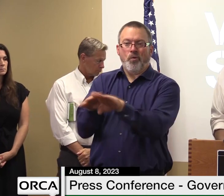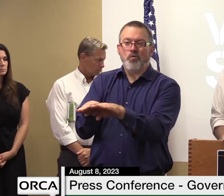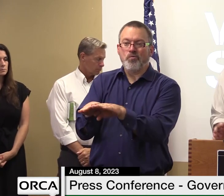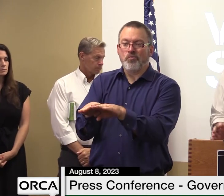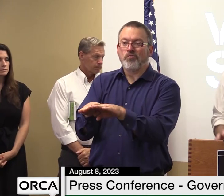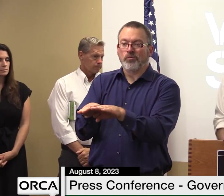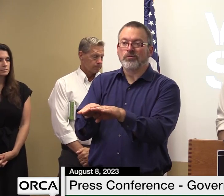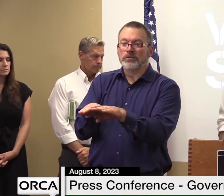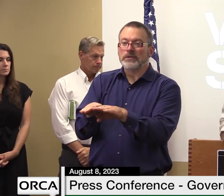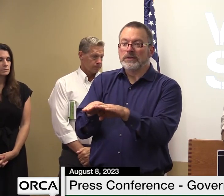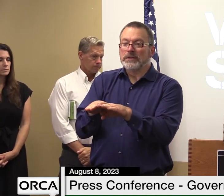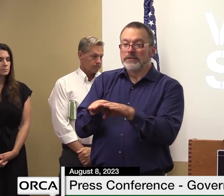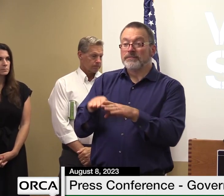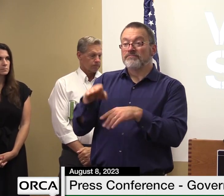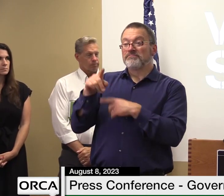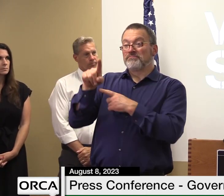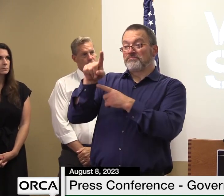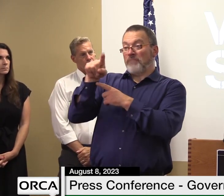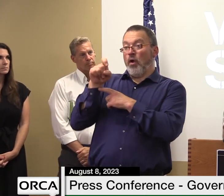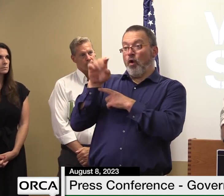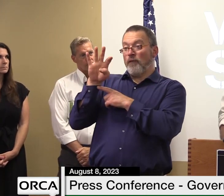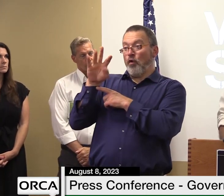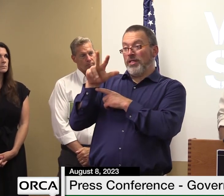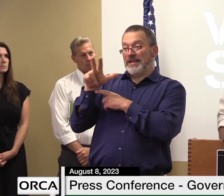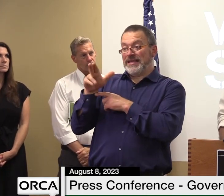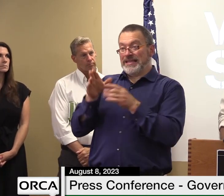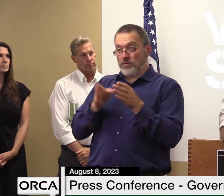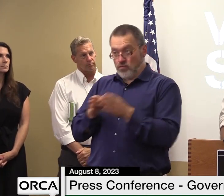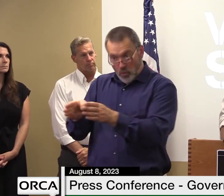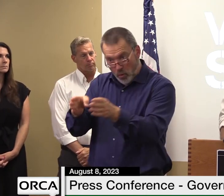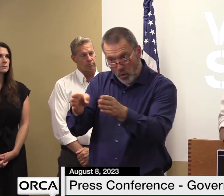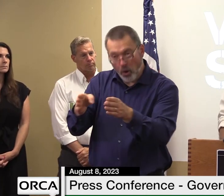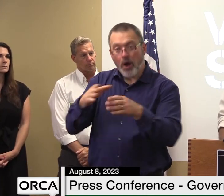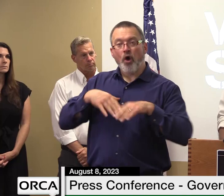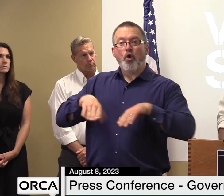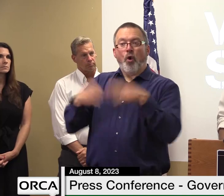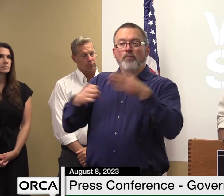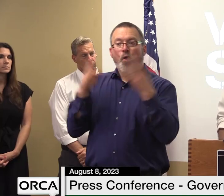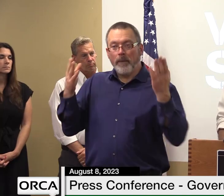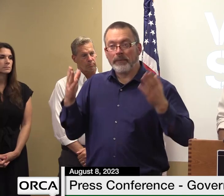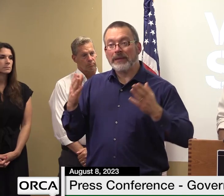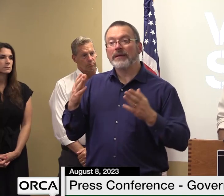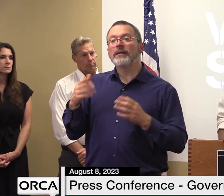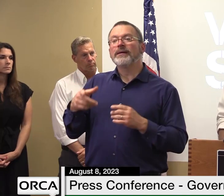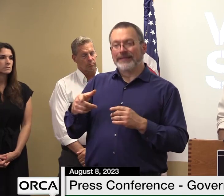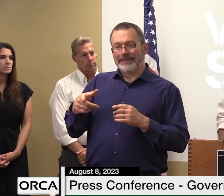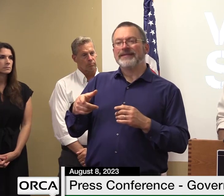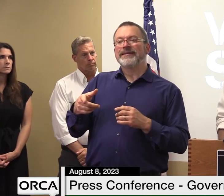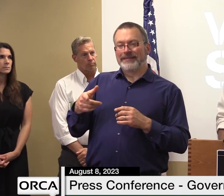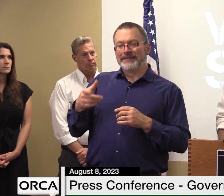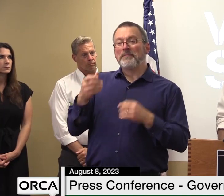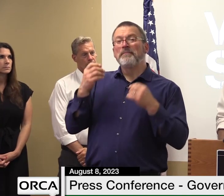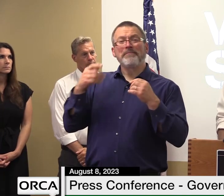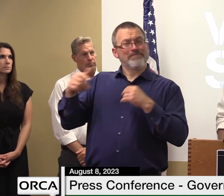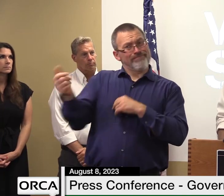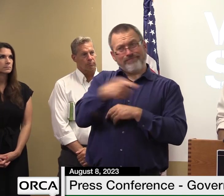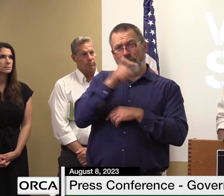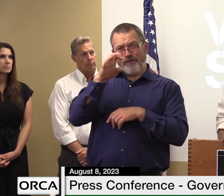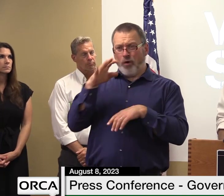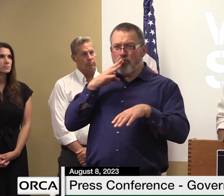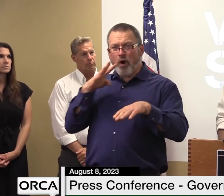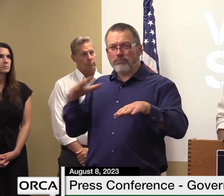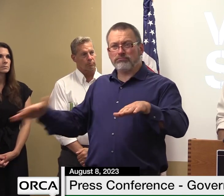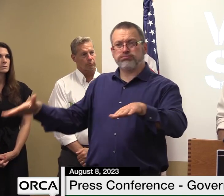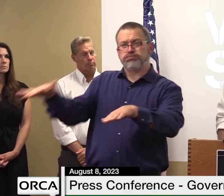mentioned that have reopened since the start of this many of them were fully inundated and you know mother nature floods them and then mother nature